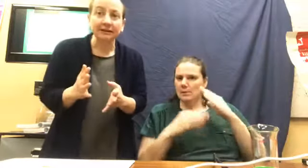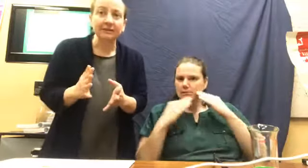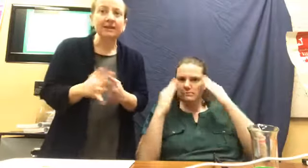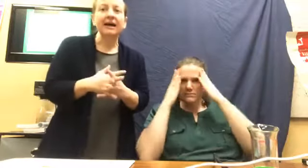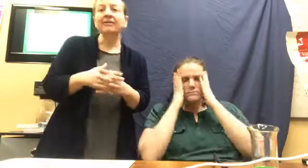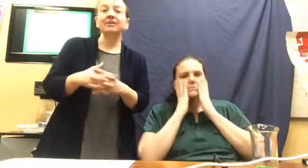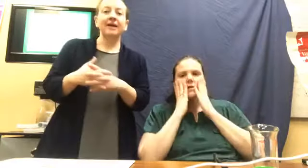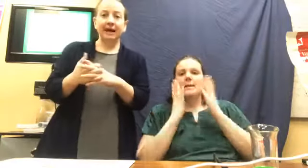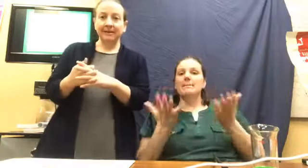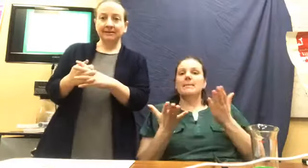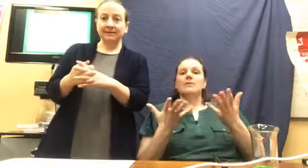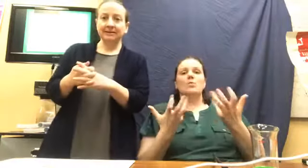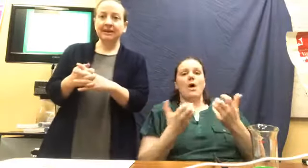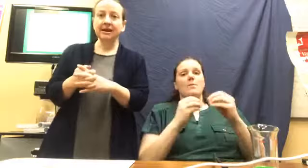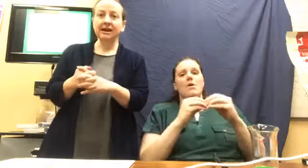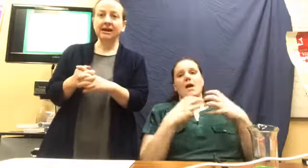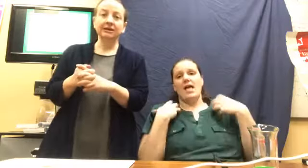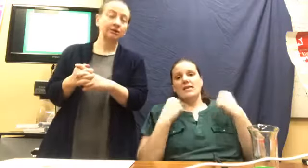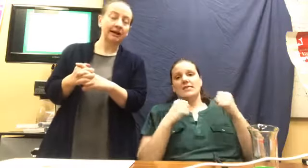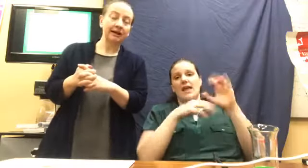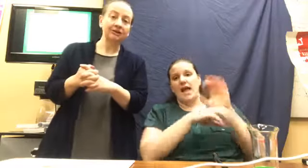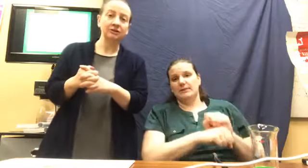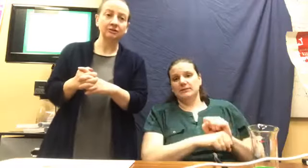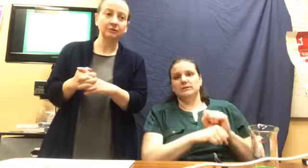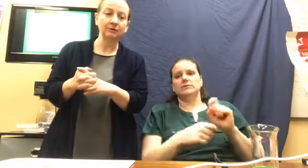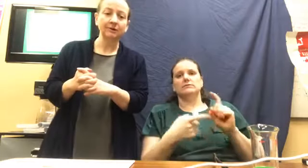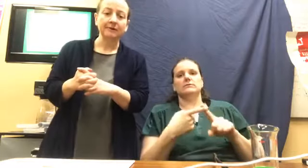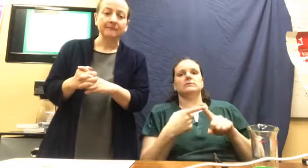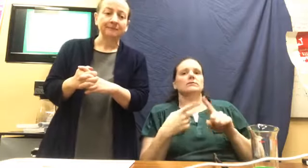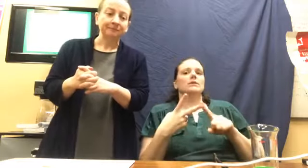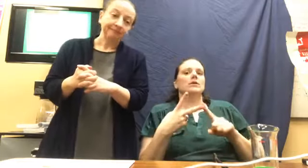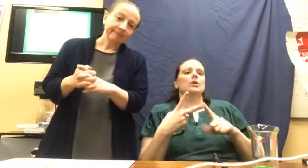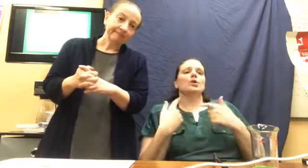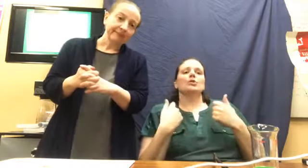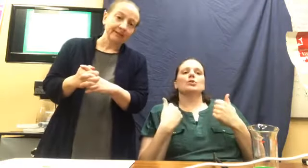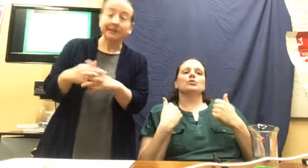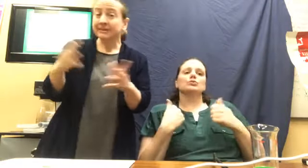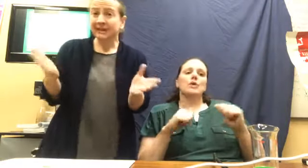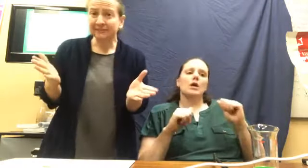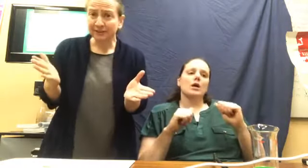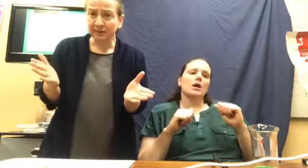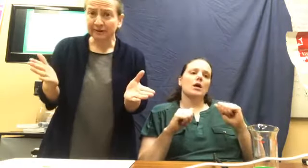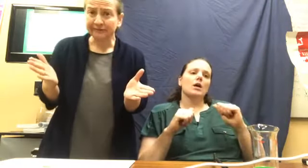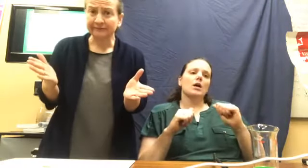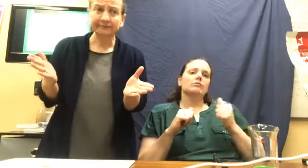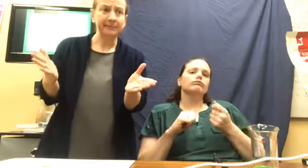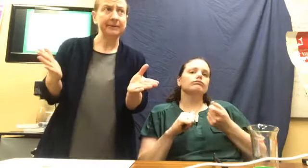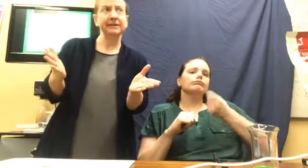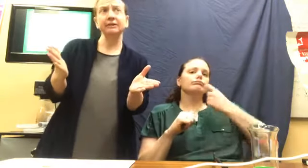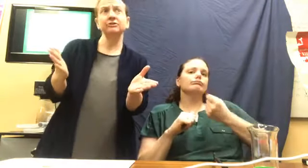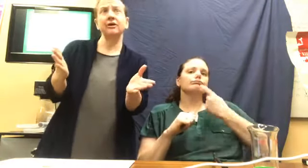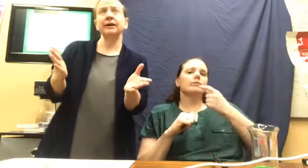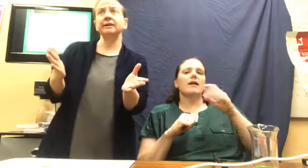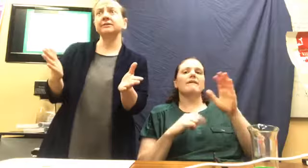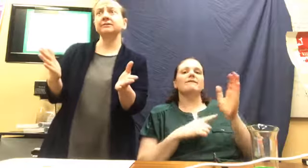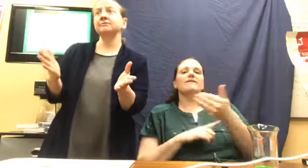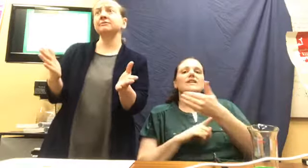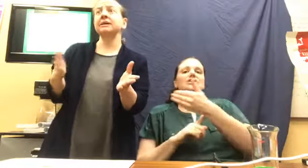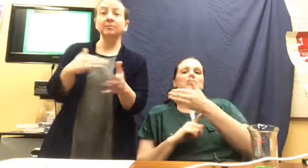with healthier habits. Uh, trying to maybe take fish oil. Maybe trying to take a